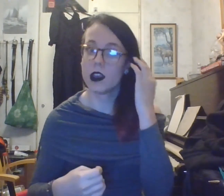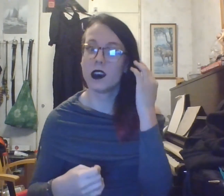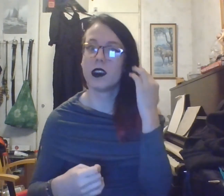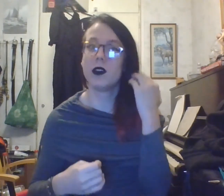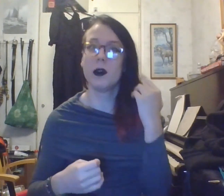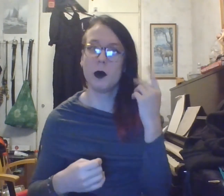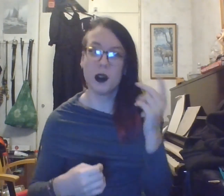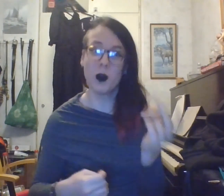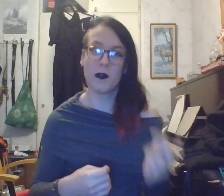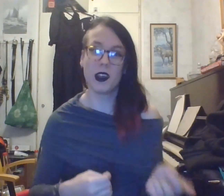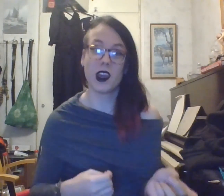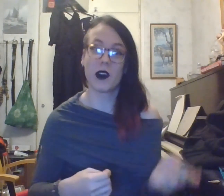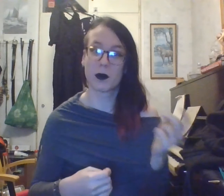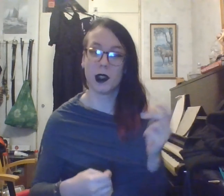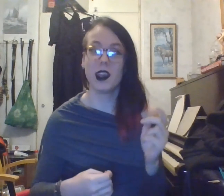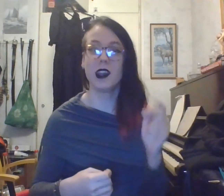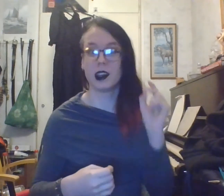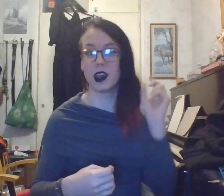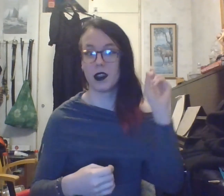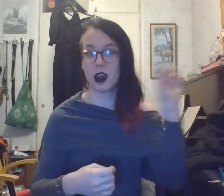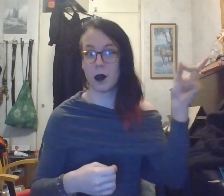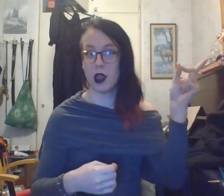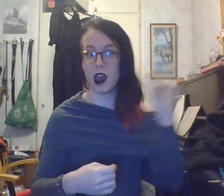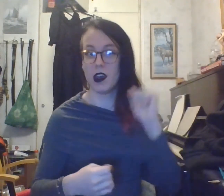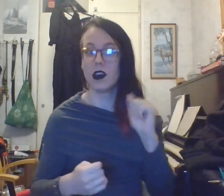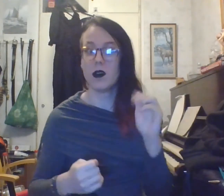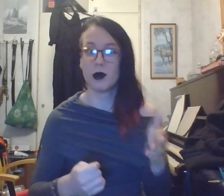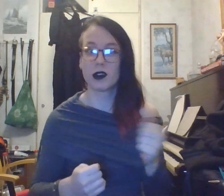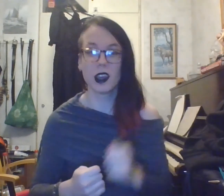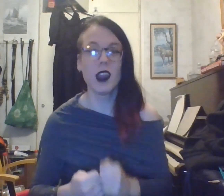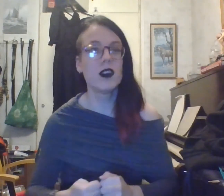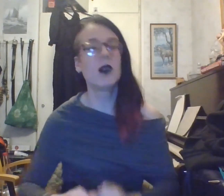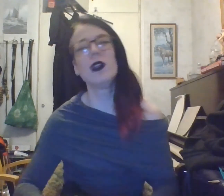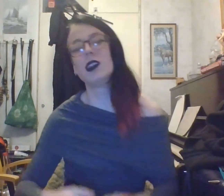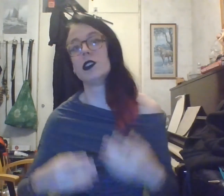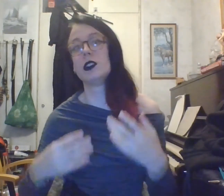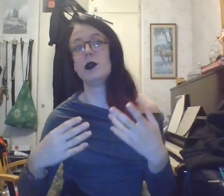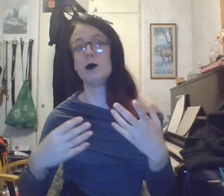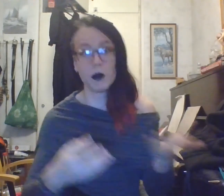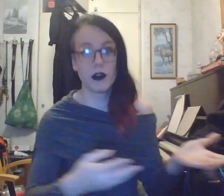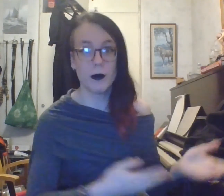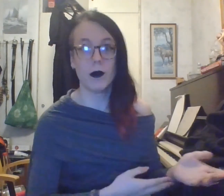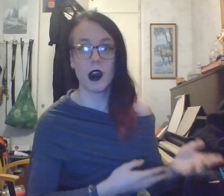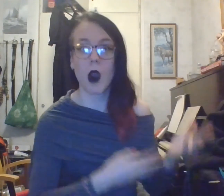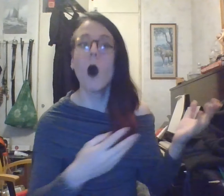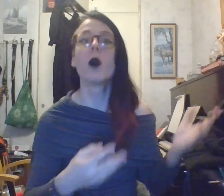we got a video explaining this up there, but in case you're not willing to view a whole other